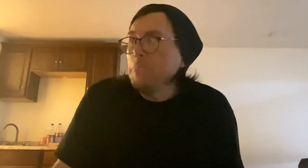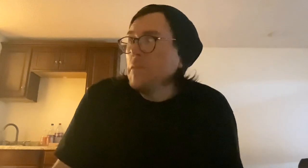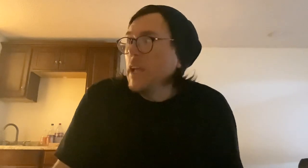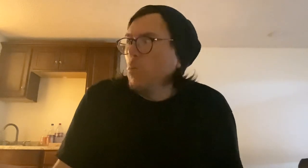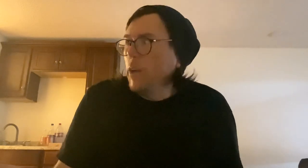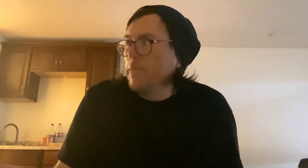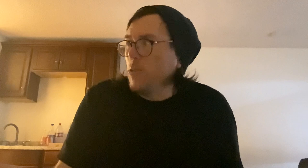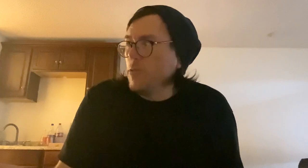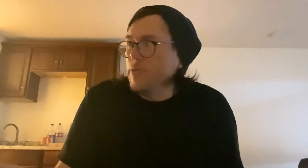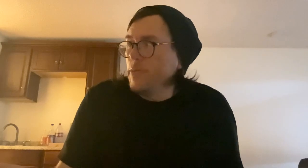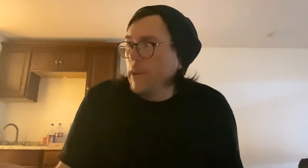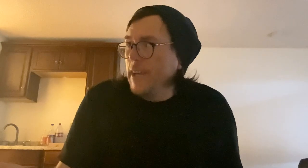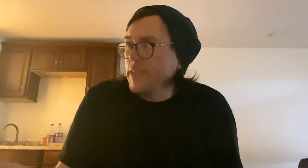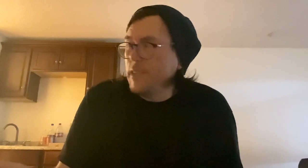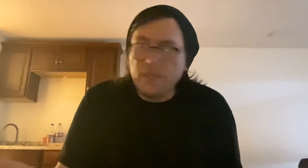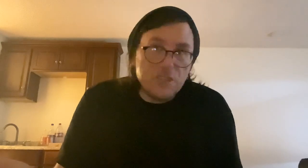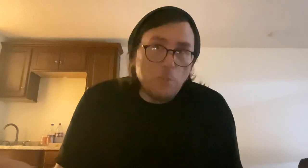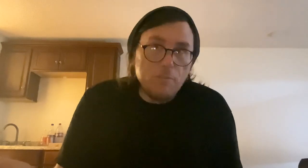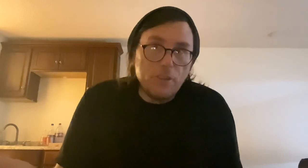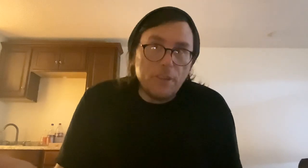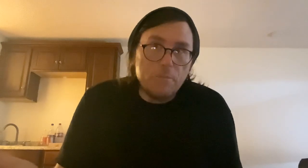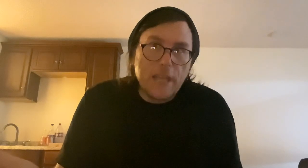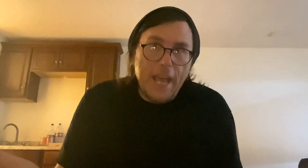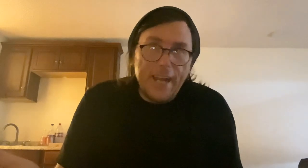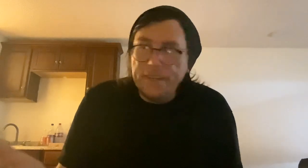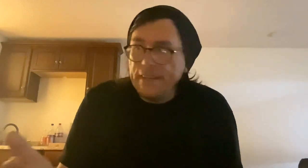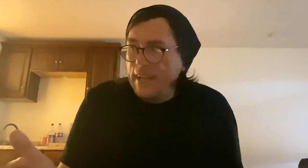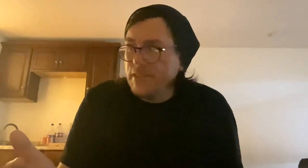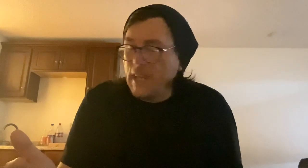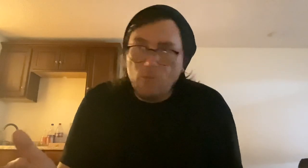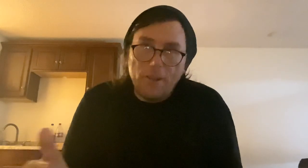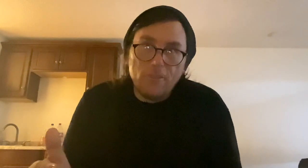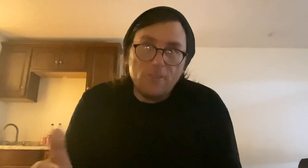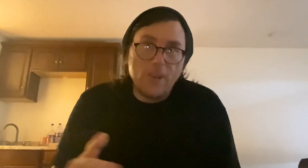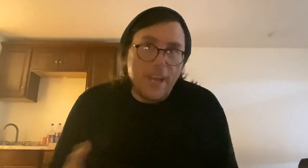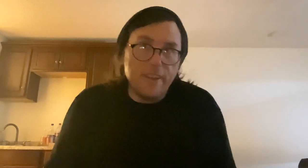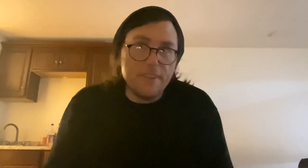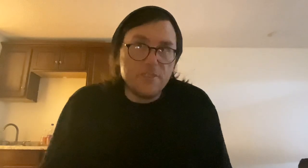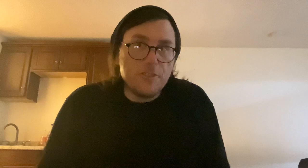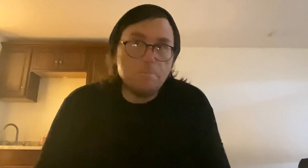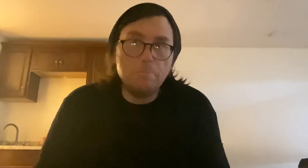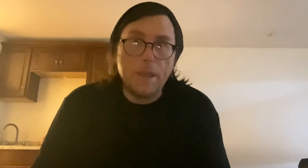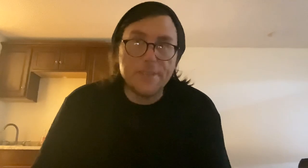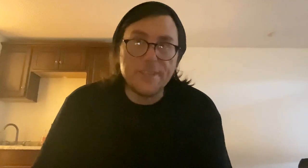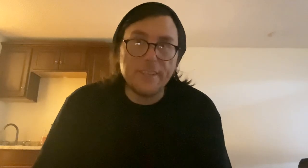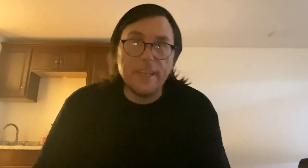what if you're doing it and selling in small volumes, and it's irregular, and it's just basically